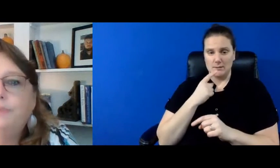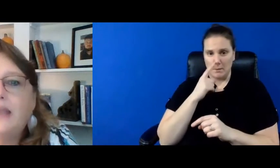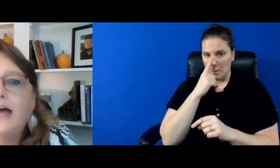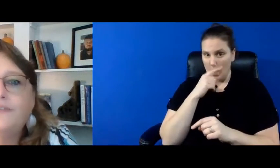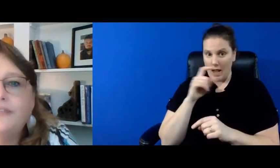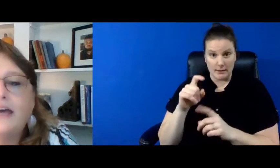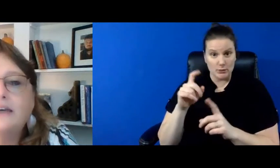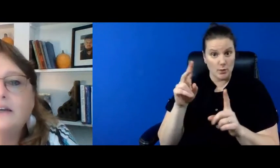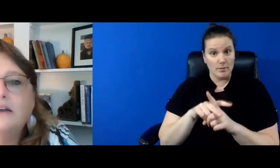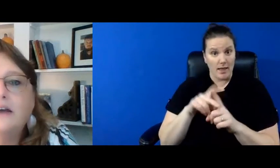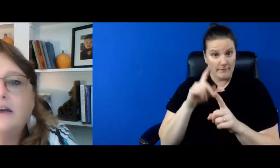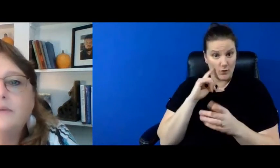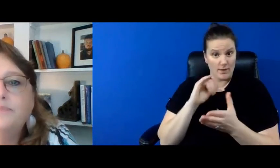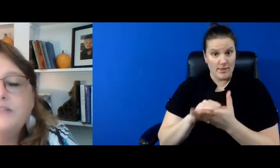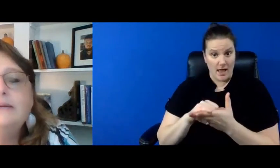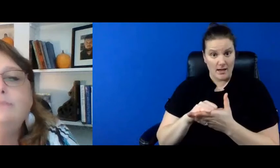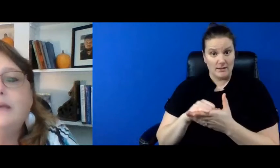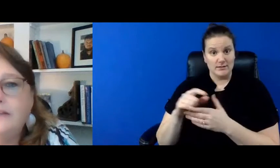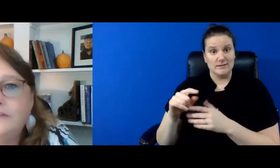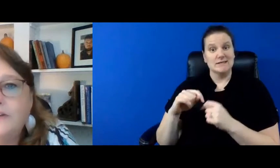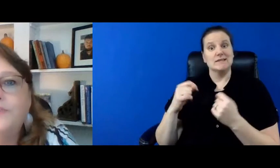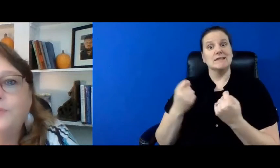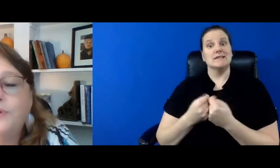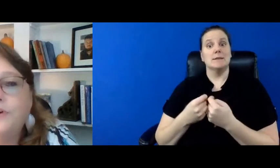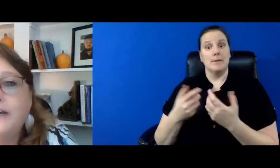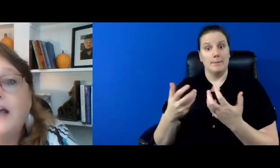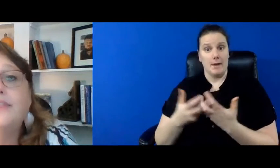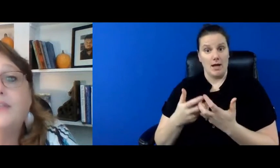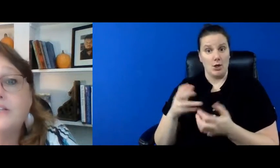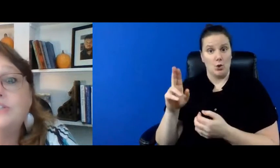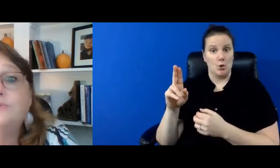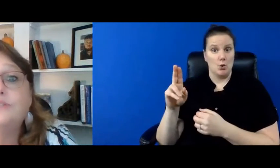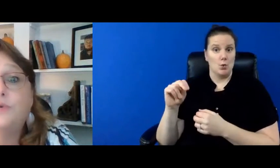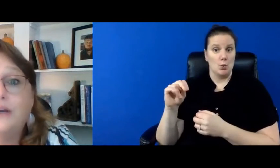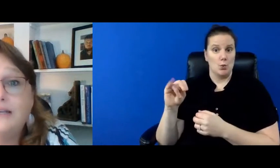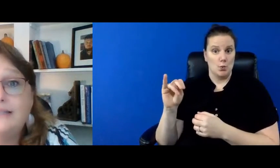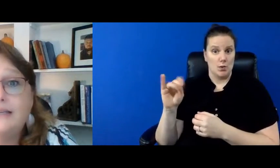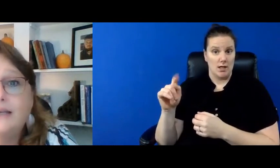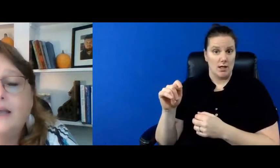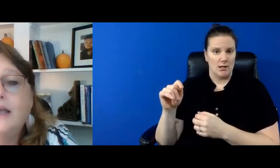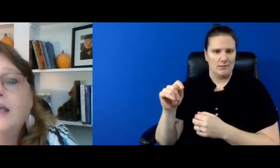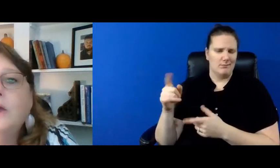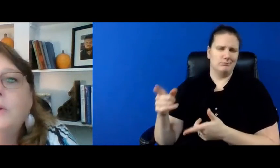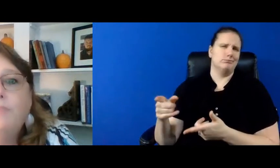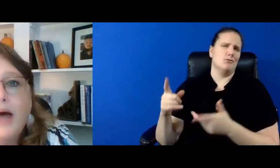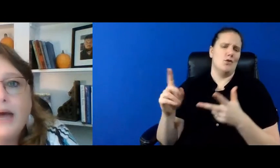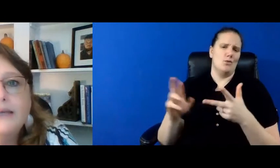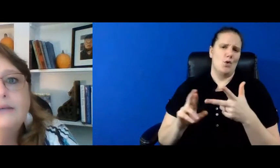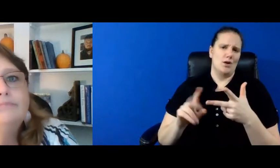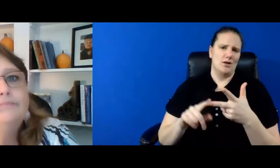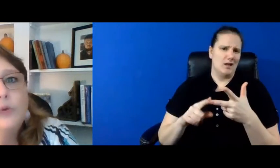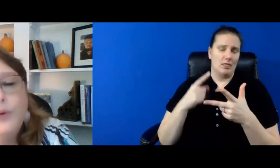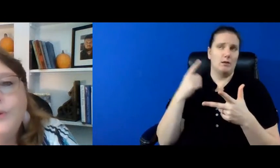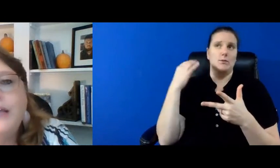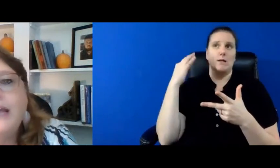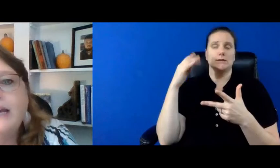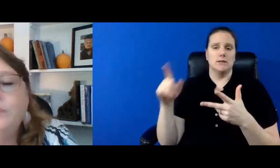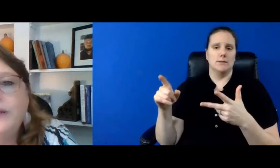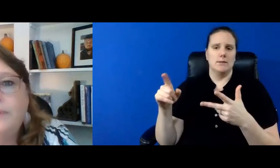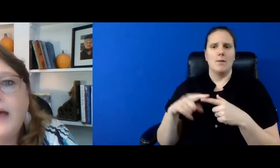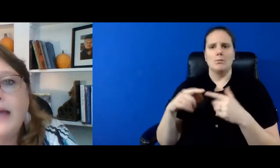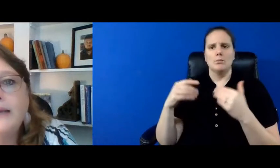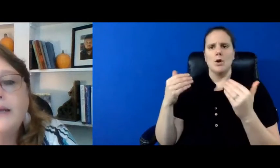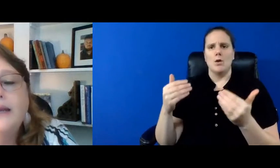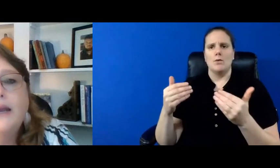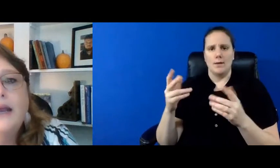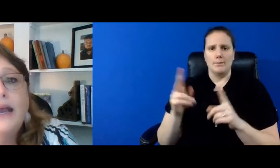needed to apply for that teammate unit for rory i thought she was crazy but we went ahead